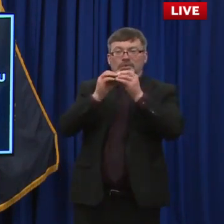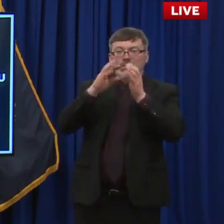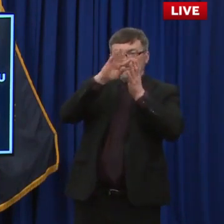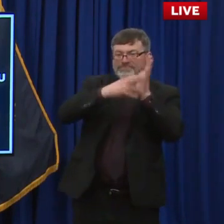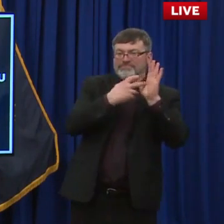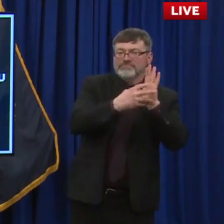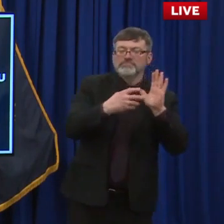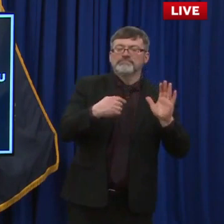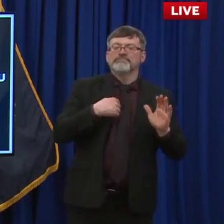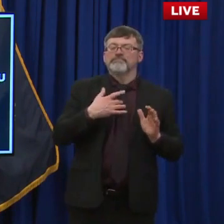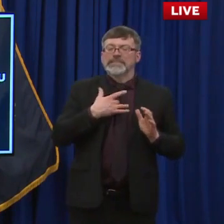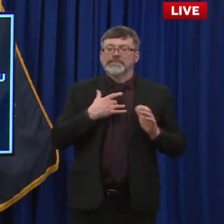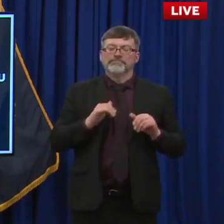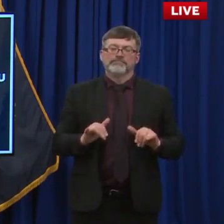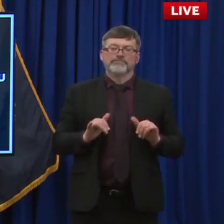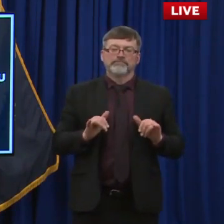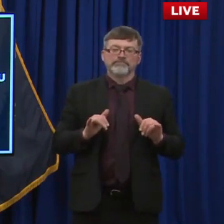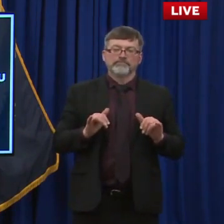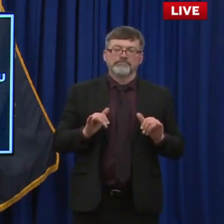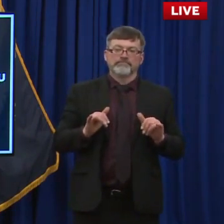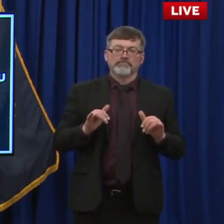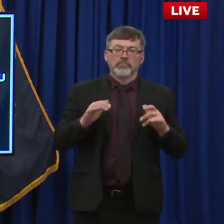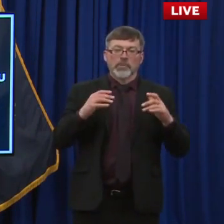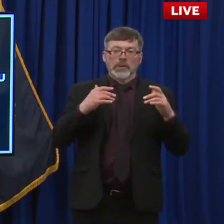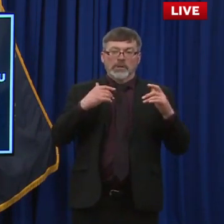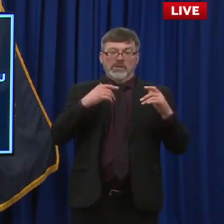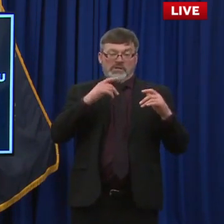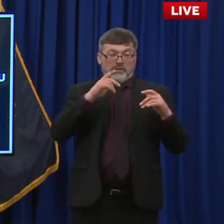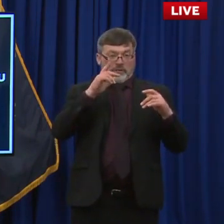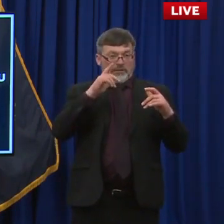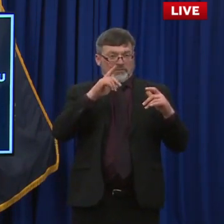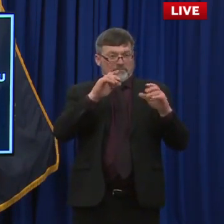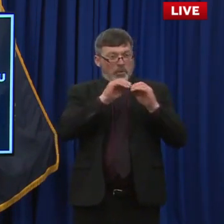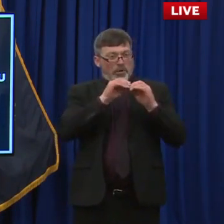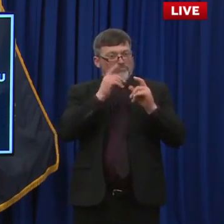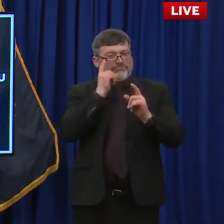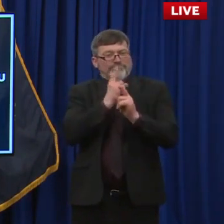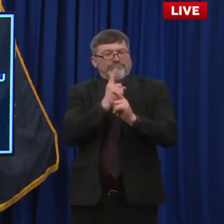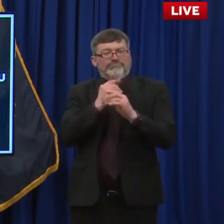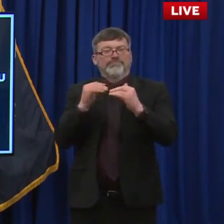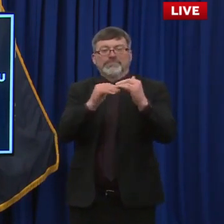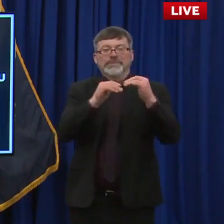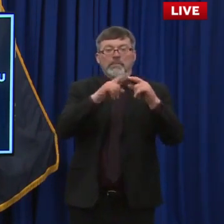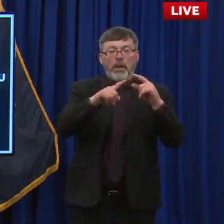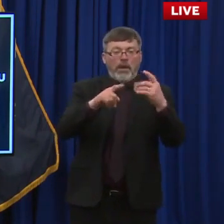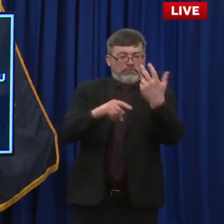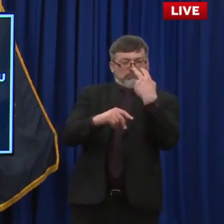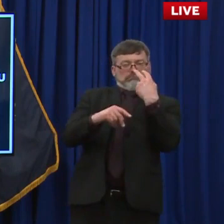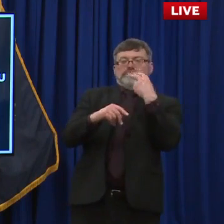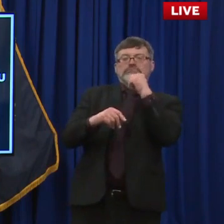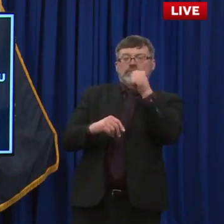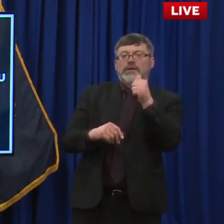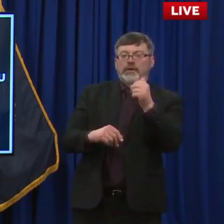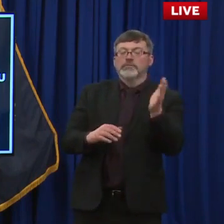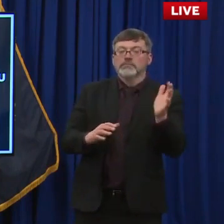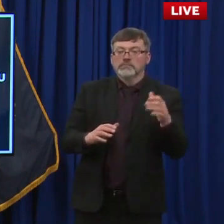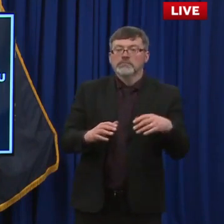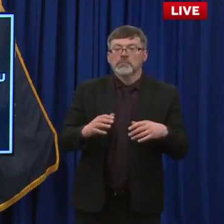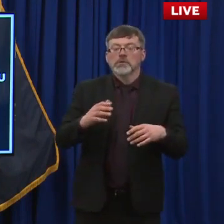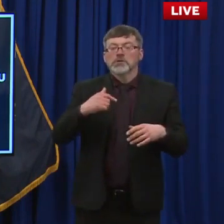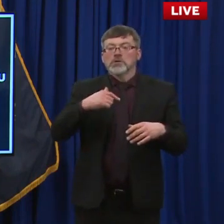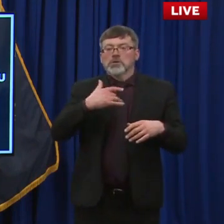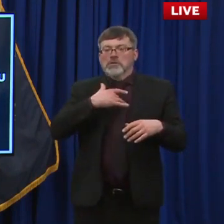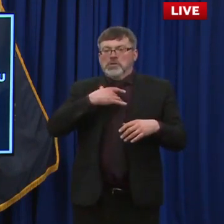that there is variability based on race and ethnicity, which is exactly why we have made a commitment to ensuring equitable distribution of